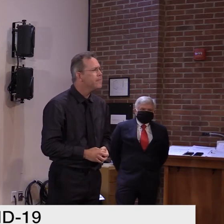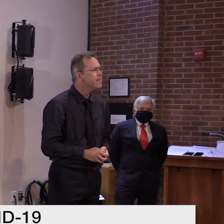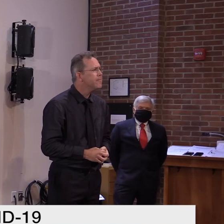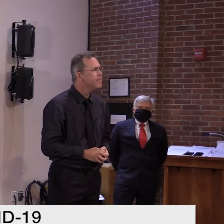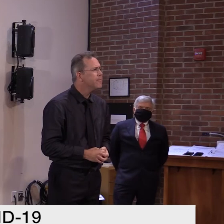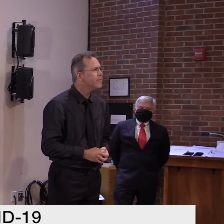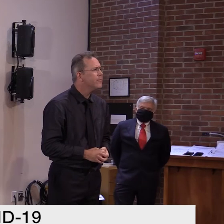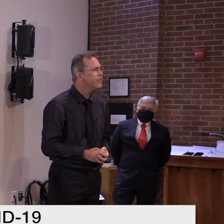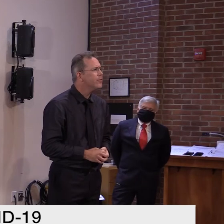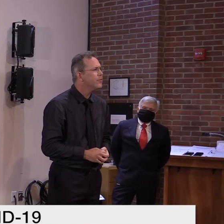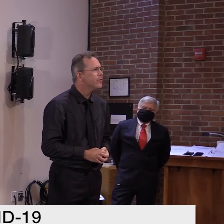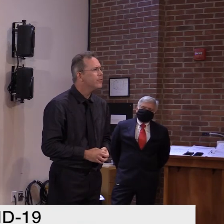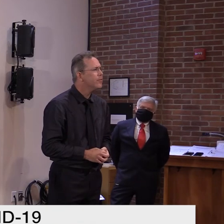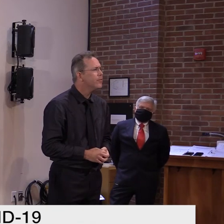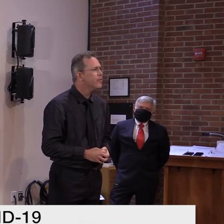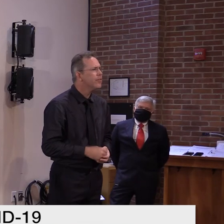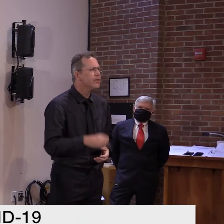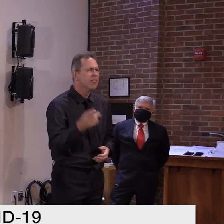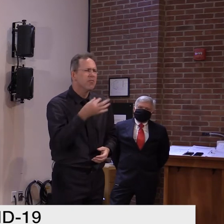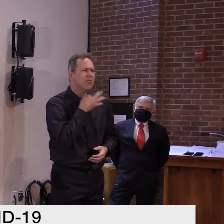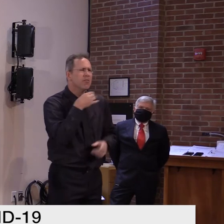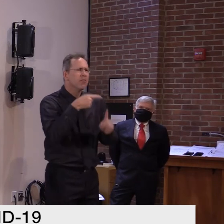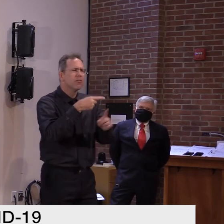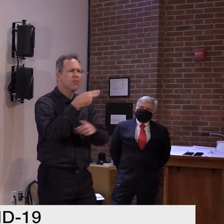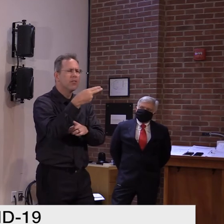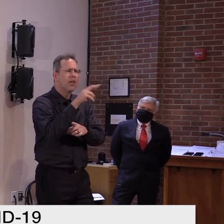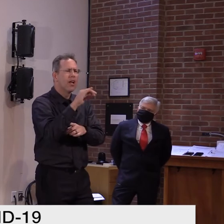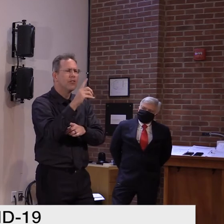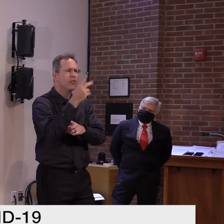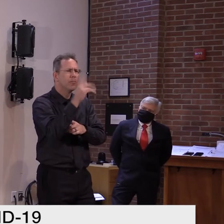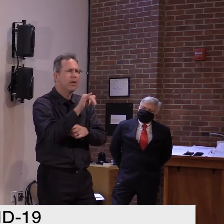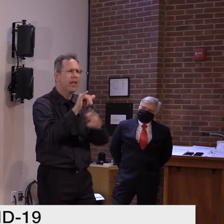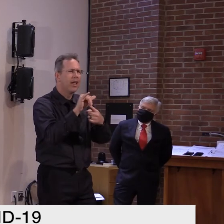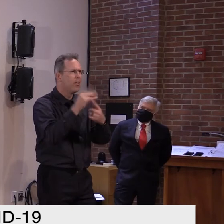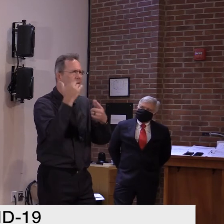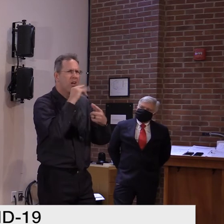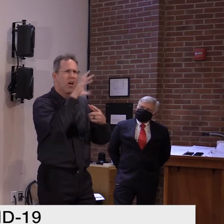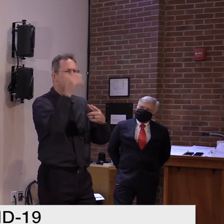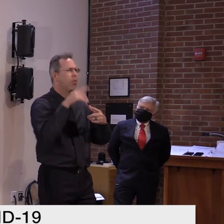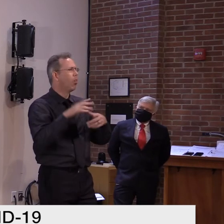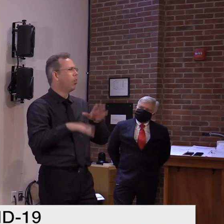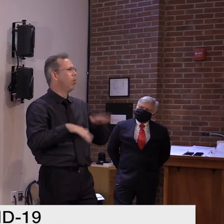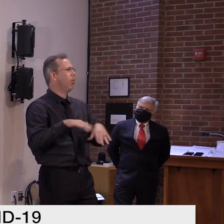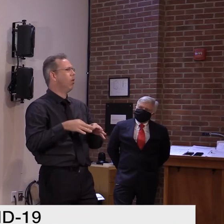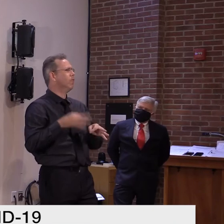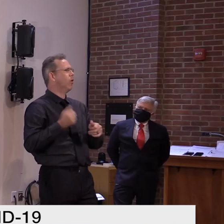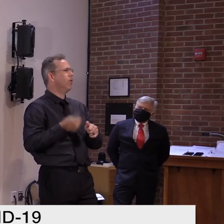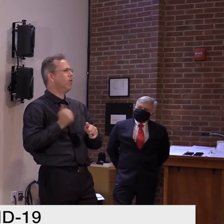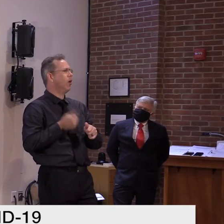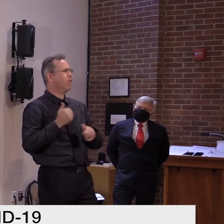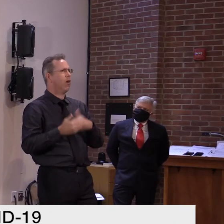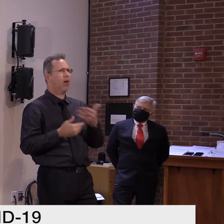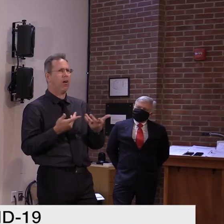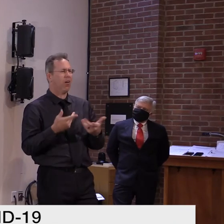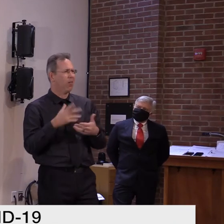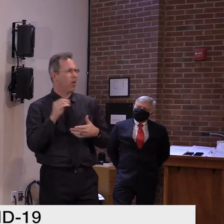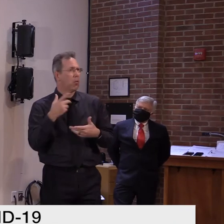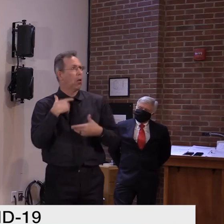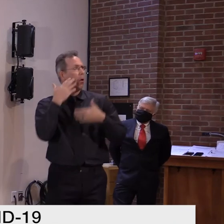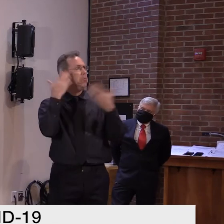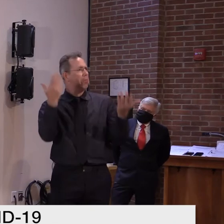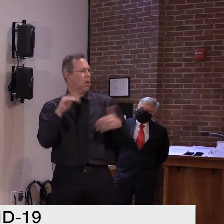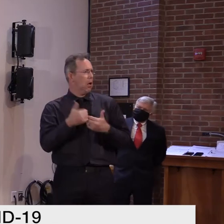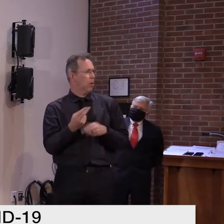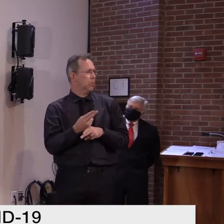holdup on their side? It sounds like what you're saying is that they didn't realize they, they could be. that the case with Walmart? I think there's, there's a multitude of reasons, Tim.